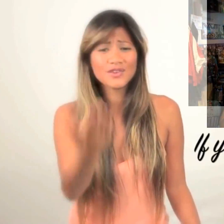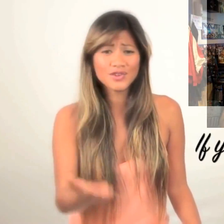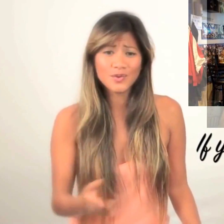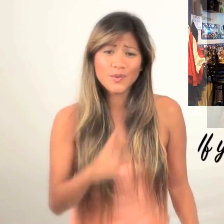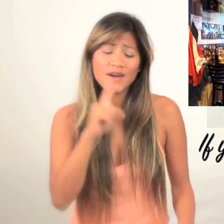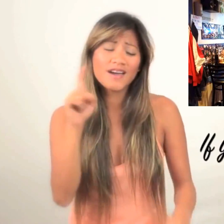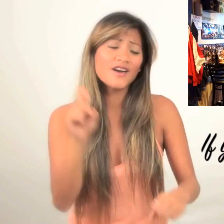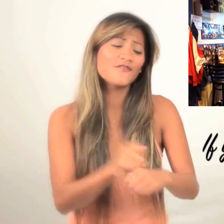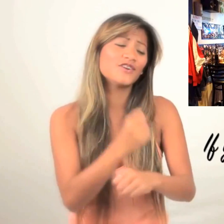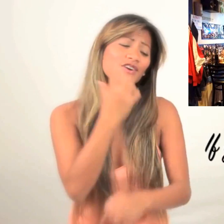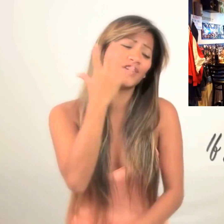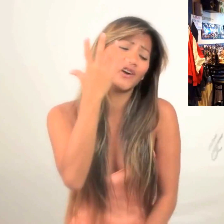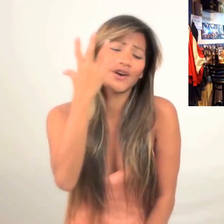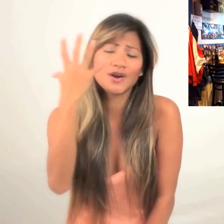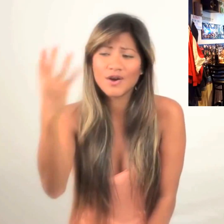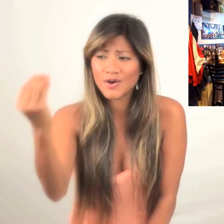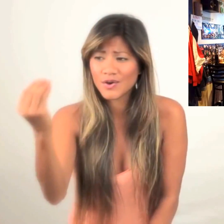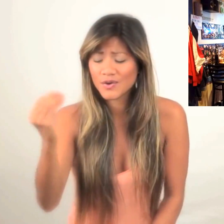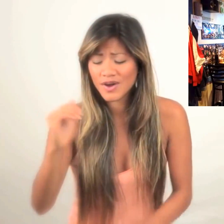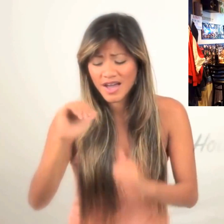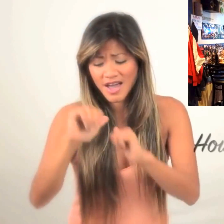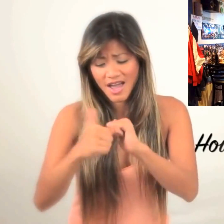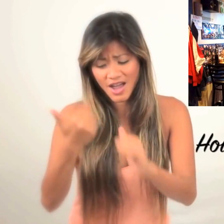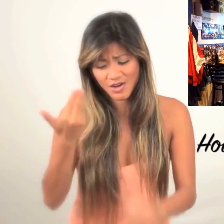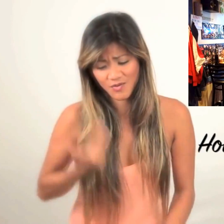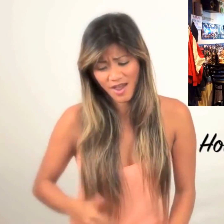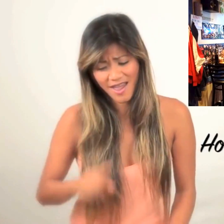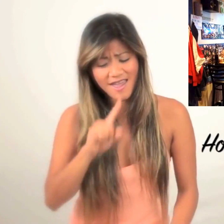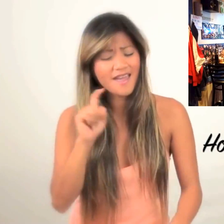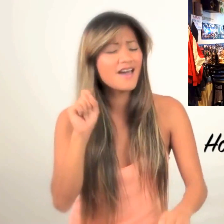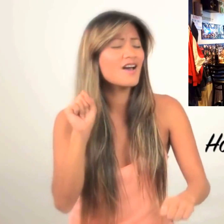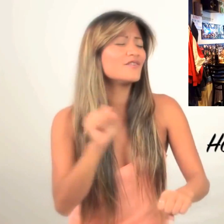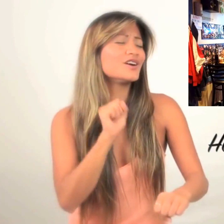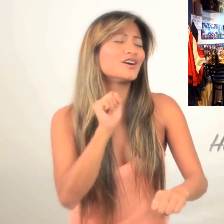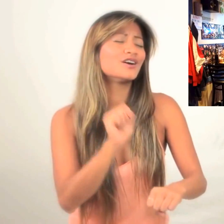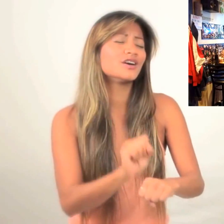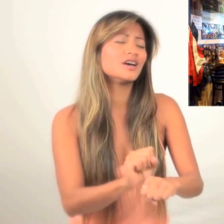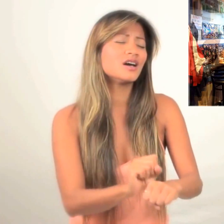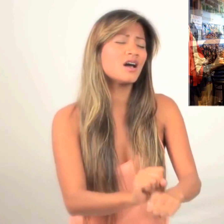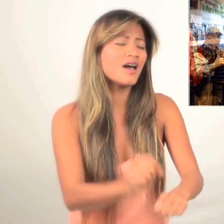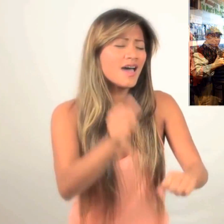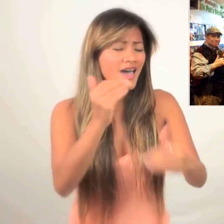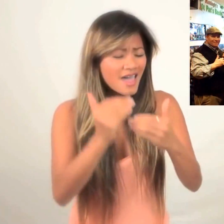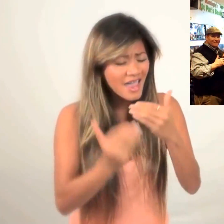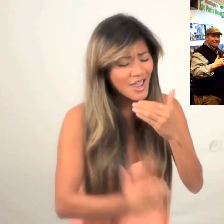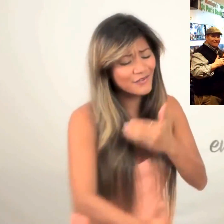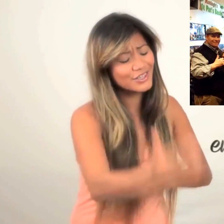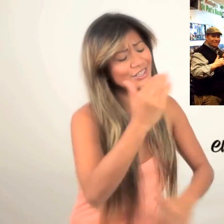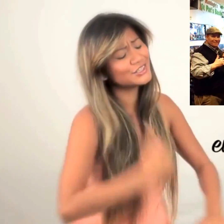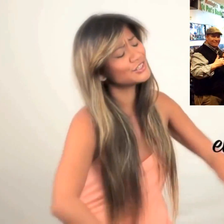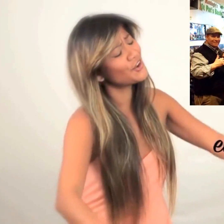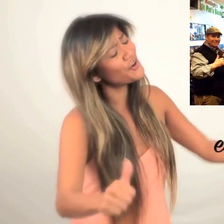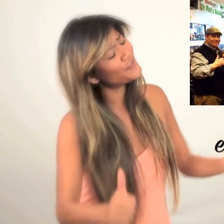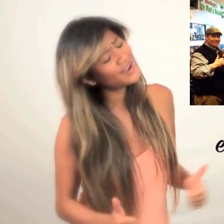I, oh how do I live?